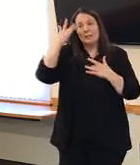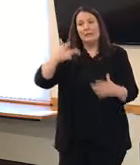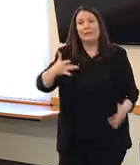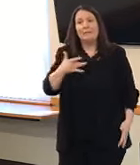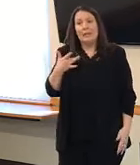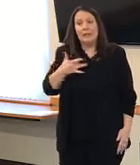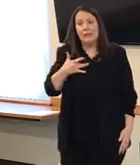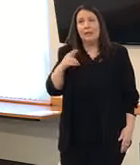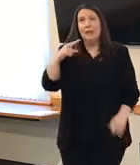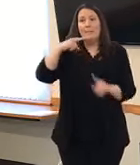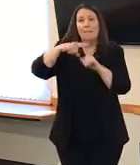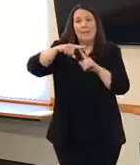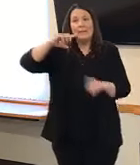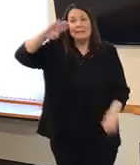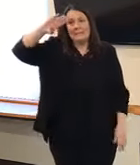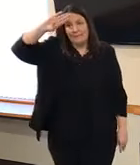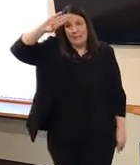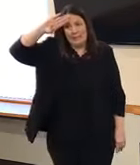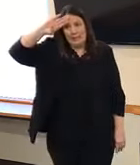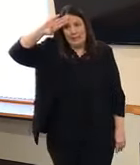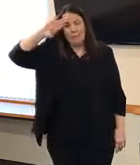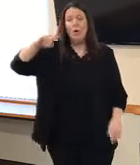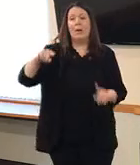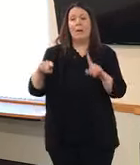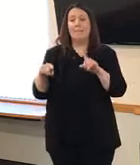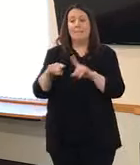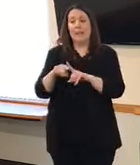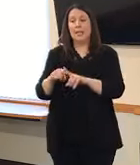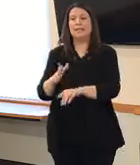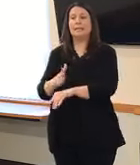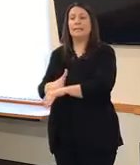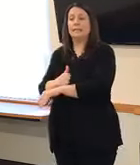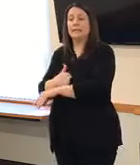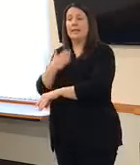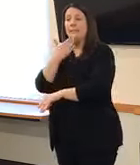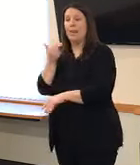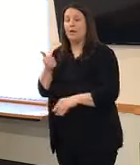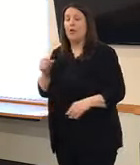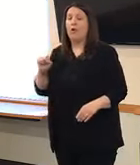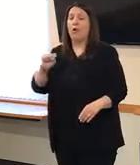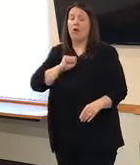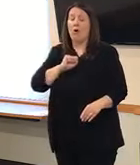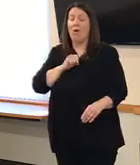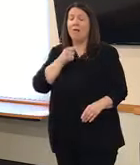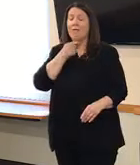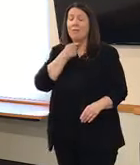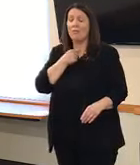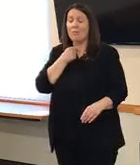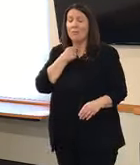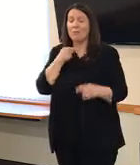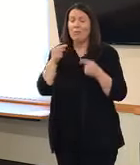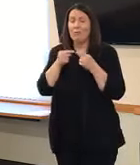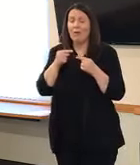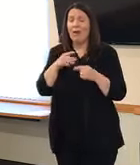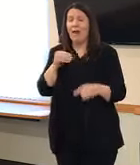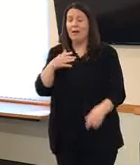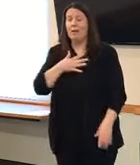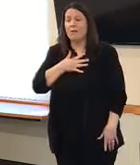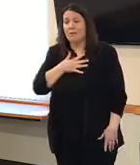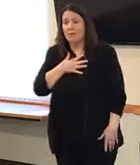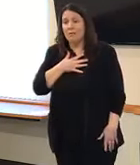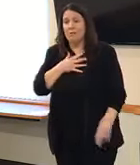your fever breaks, as well as when you have improved symptoms, the cough, soreness, sore throat, well as shortness of breath.